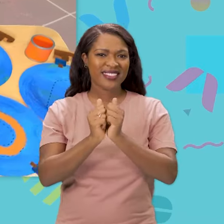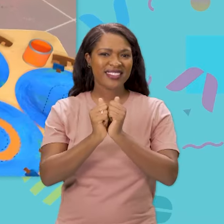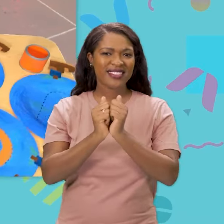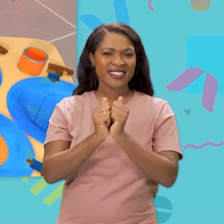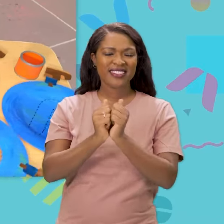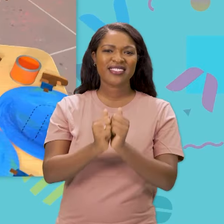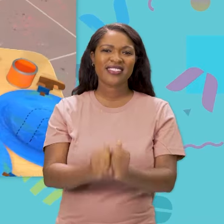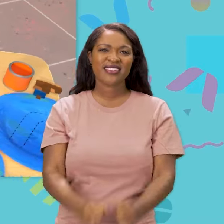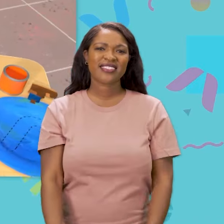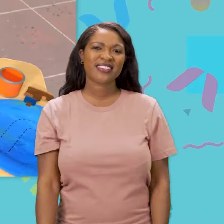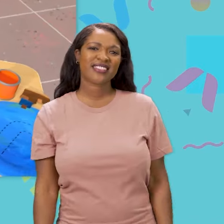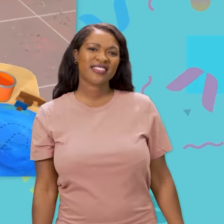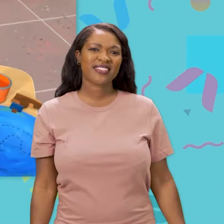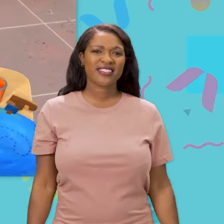sing with me?